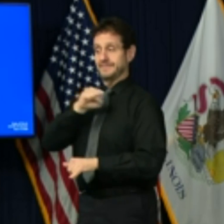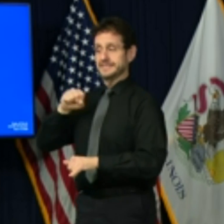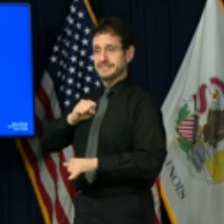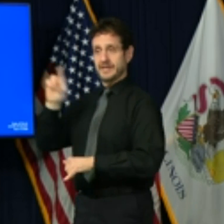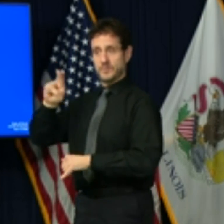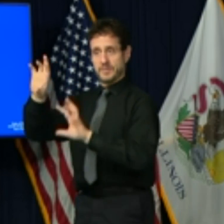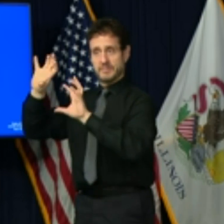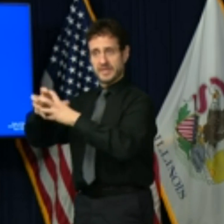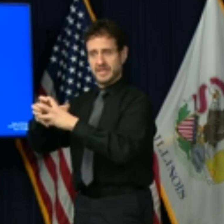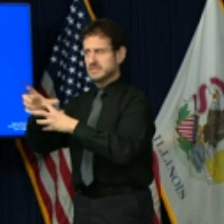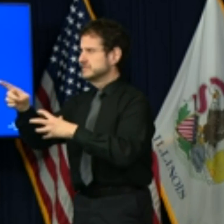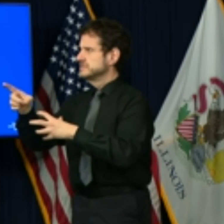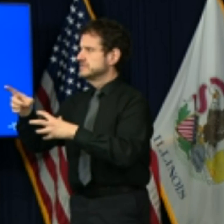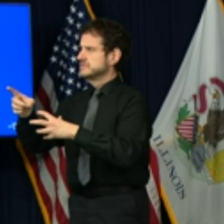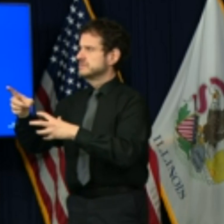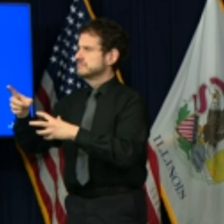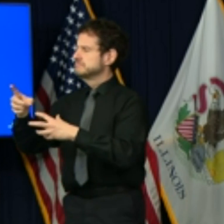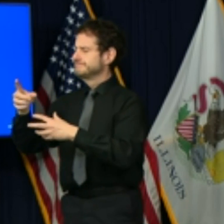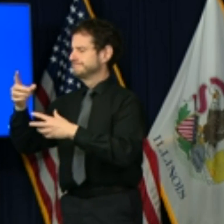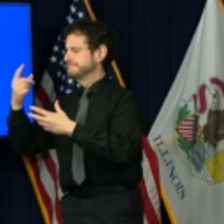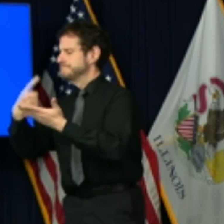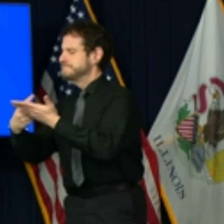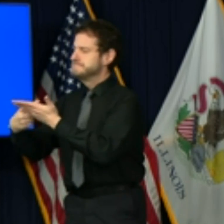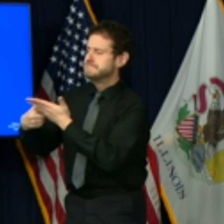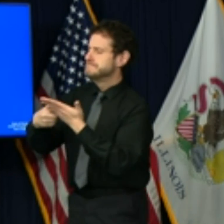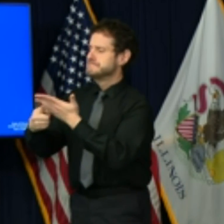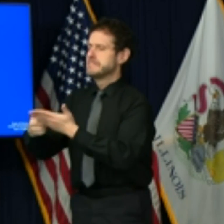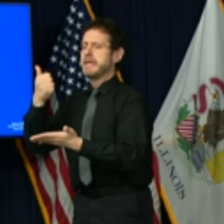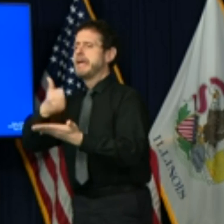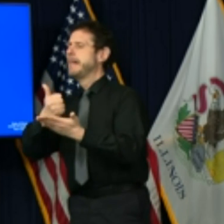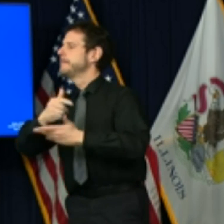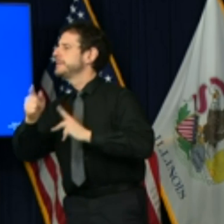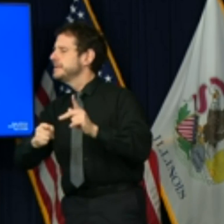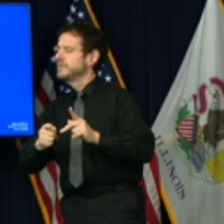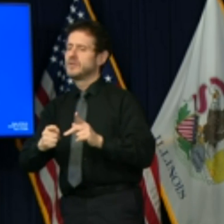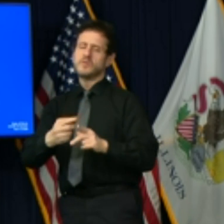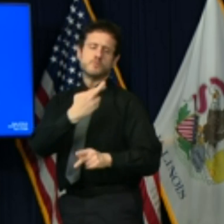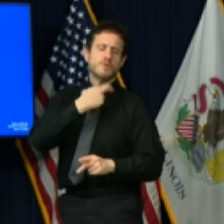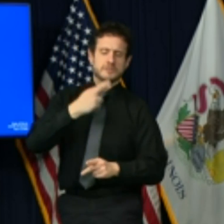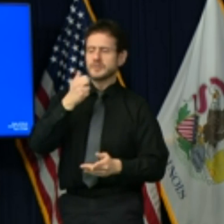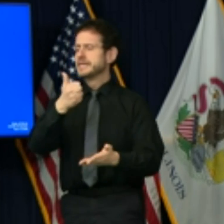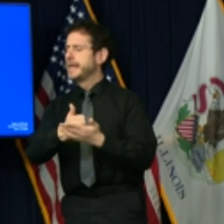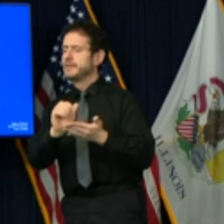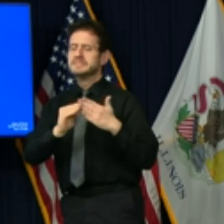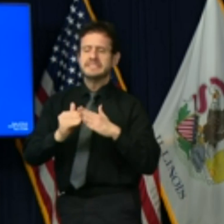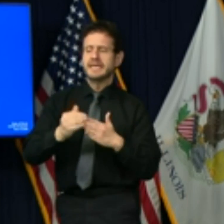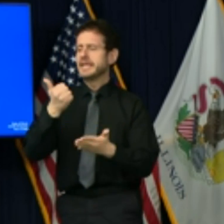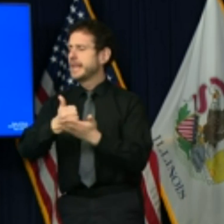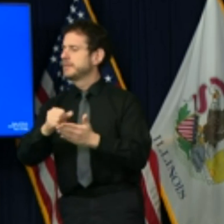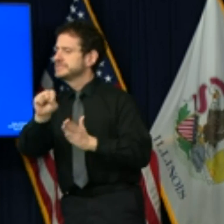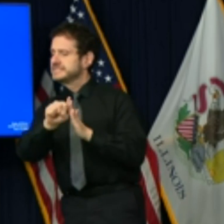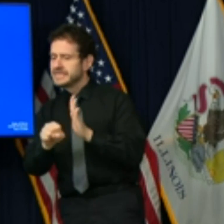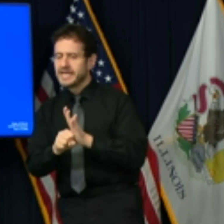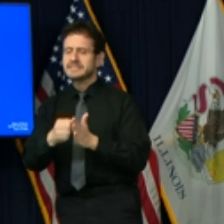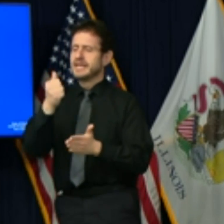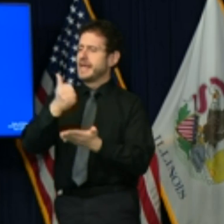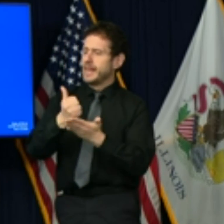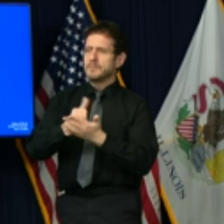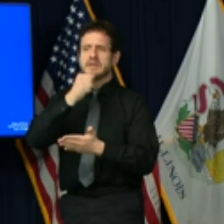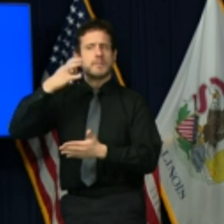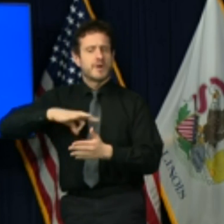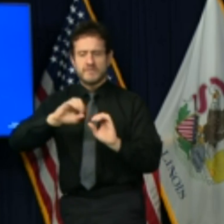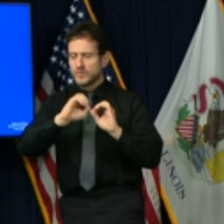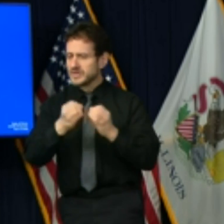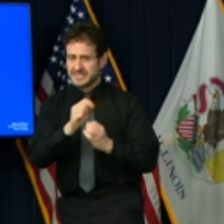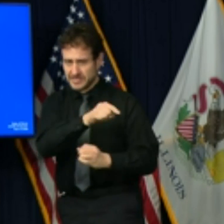families and health care institutions and small restaurants and nonprofits and cities and states in every corner of our nation